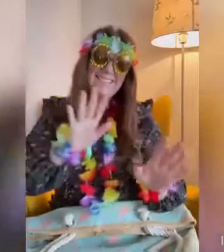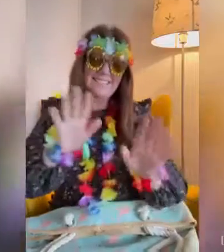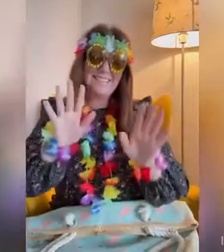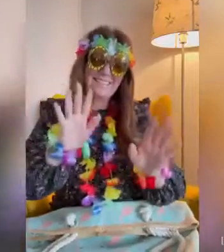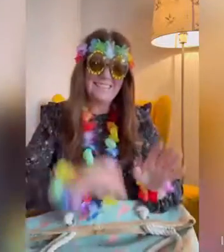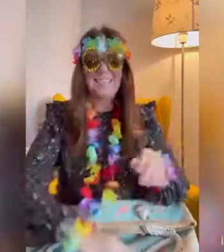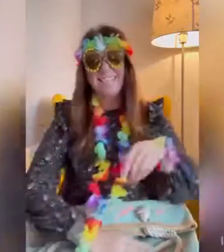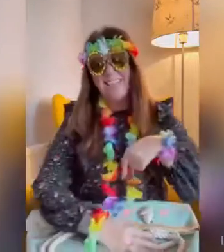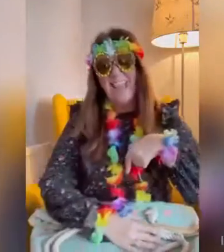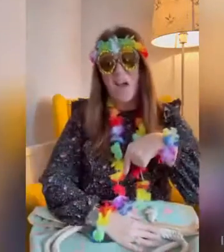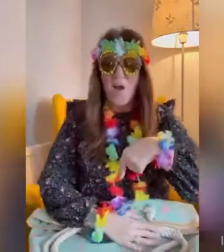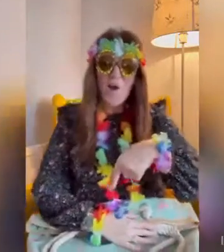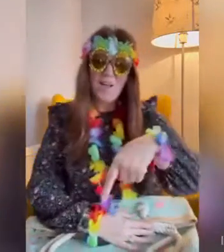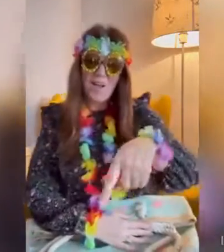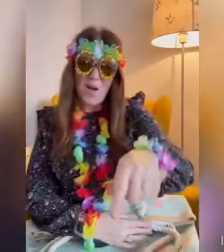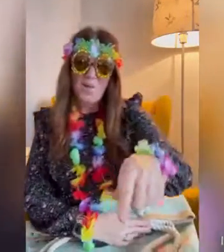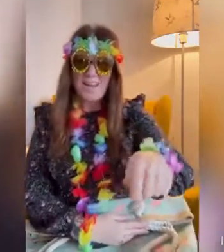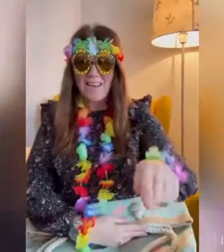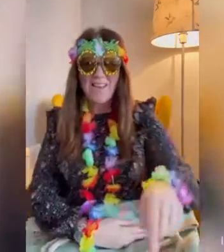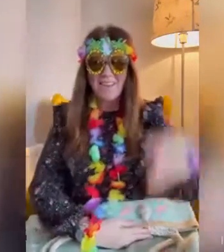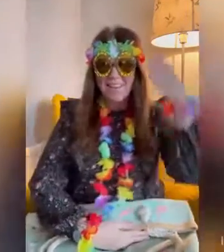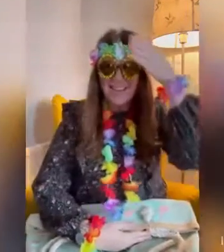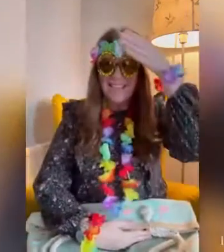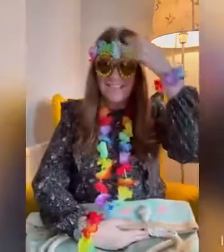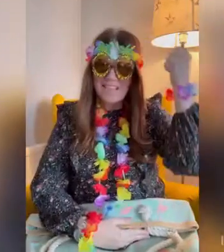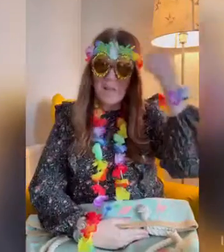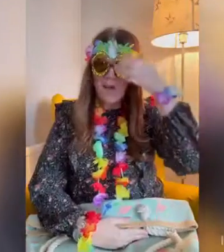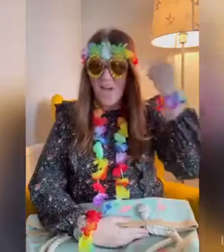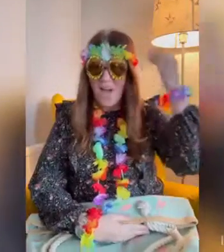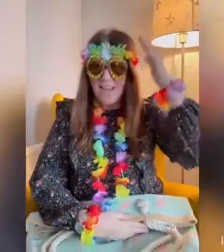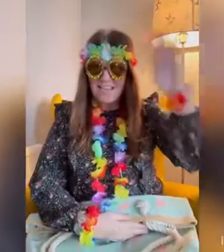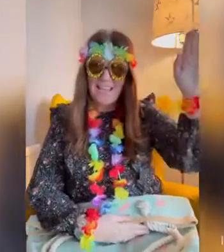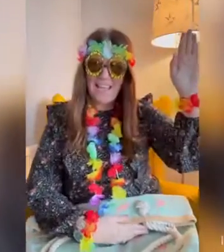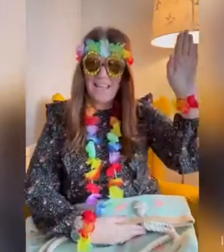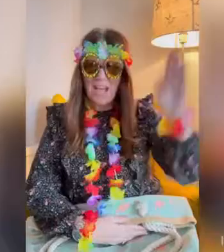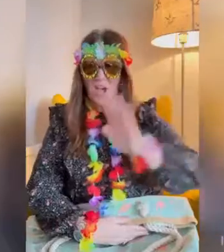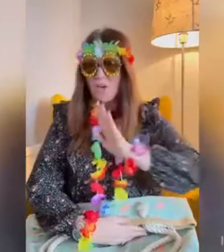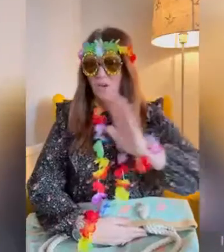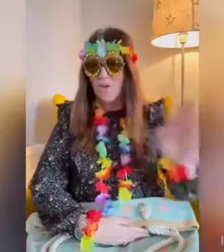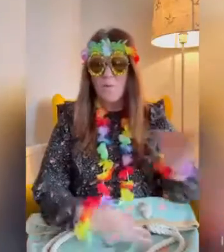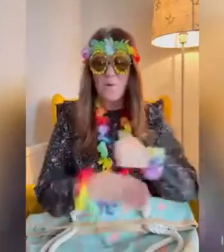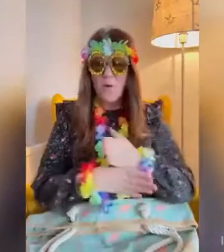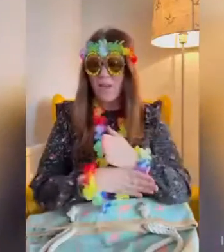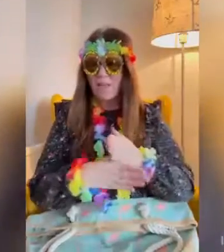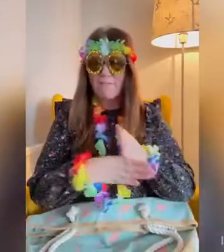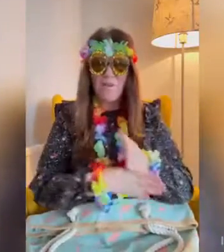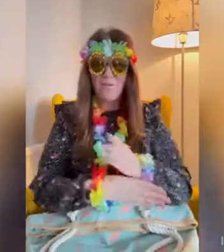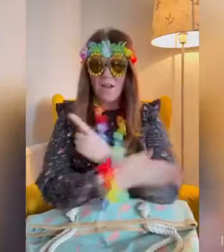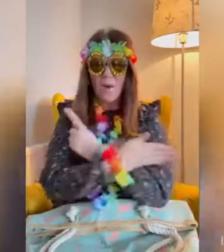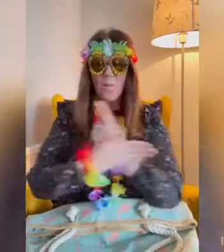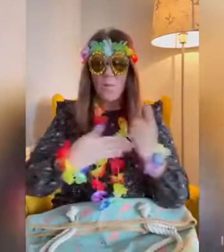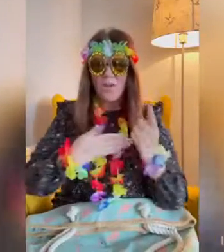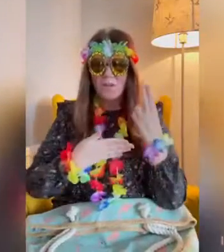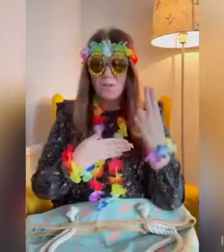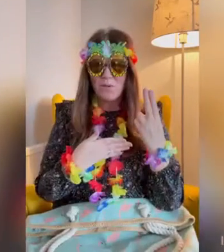We're all going on a summer holiday. We won't like it for a week or two.